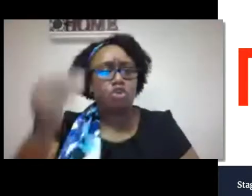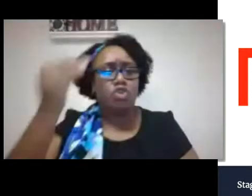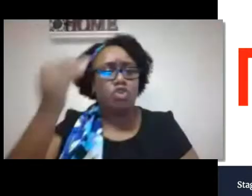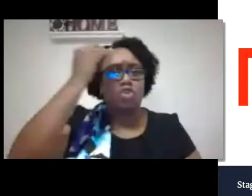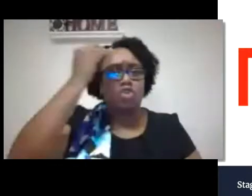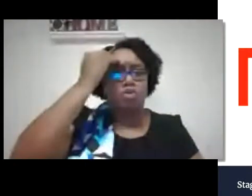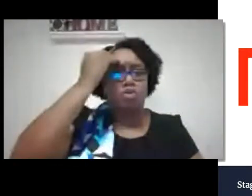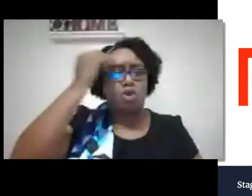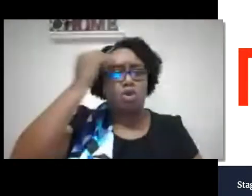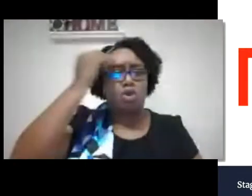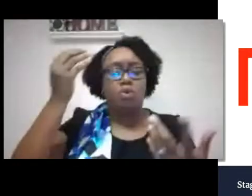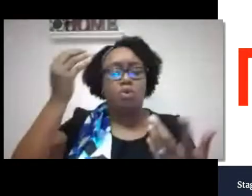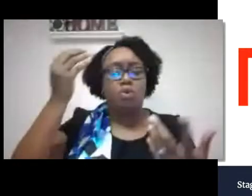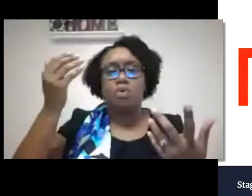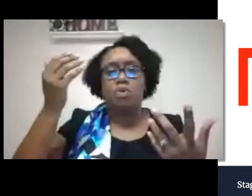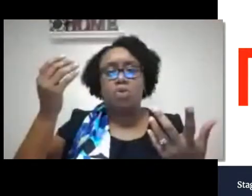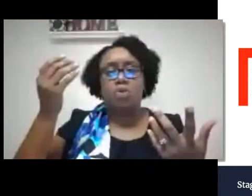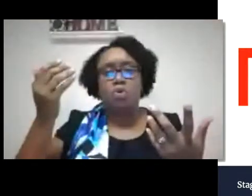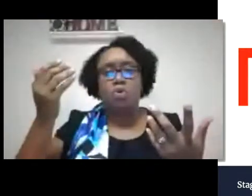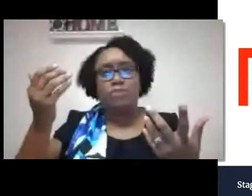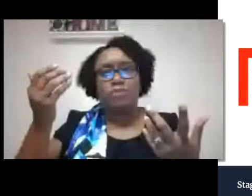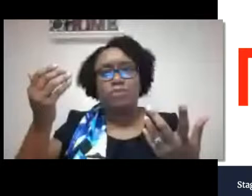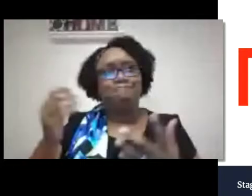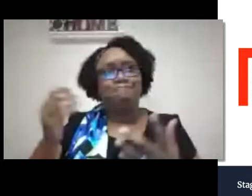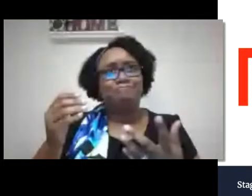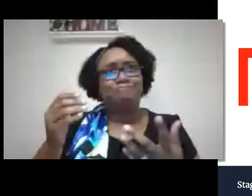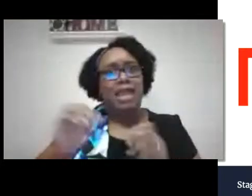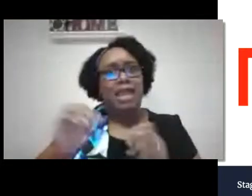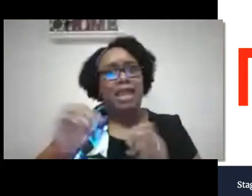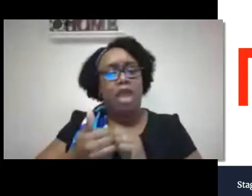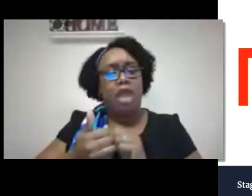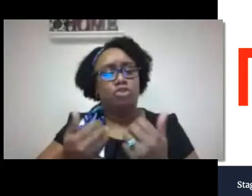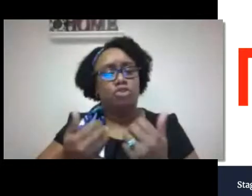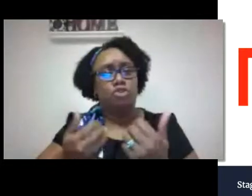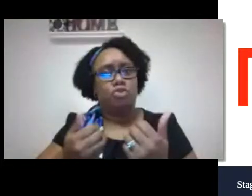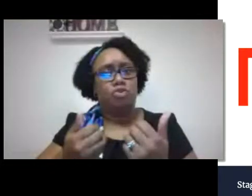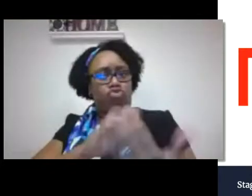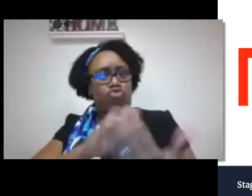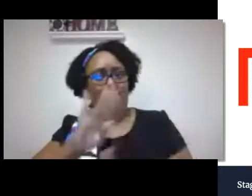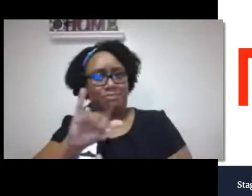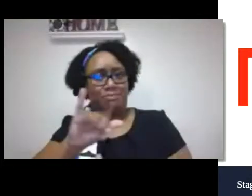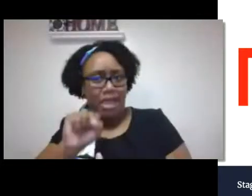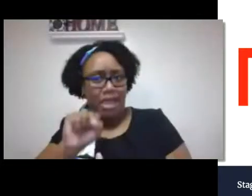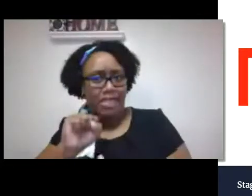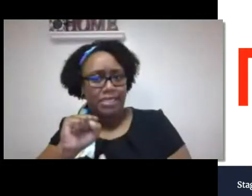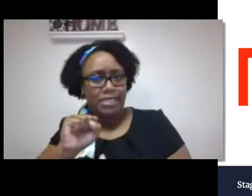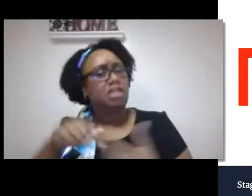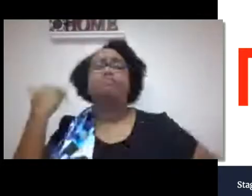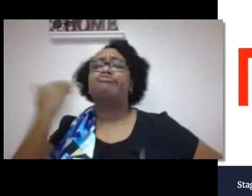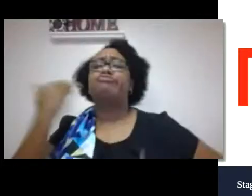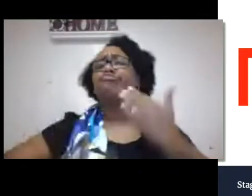There is a stage of proficiency where one is